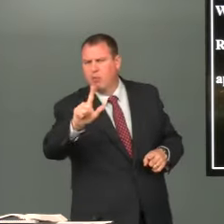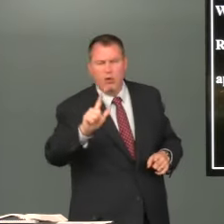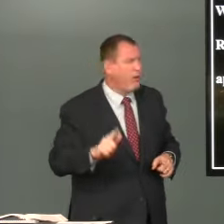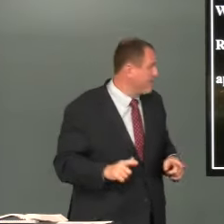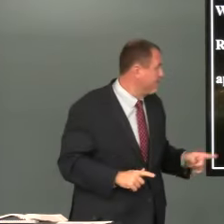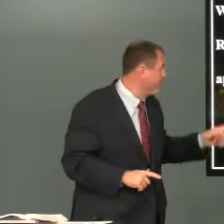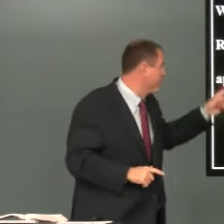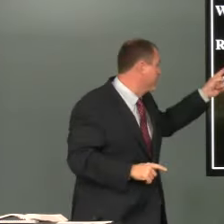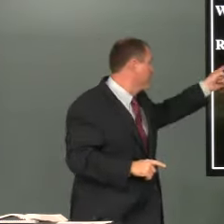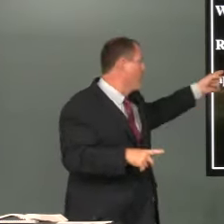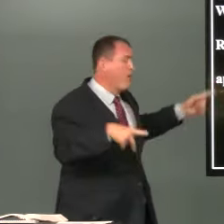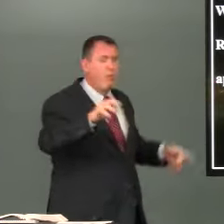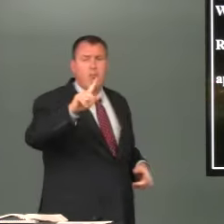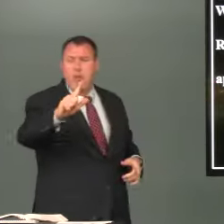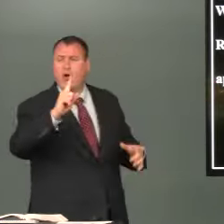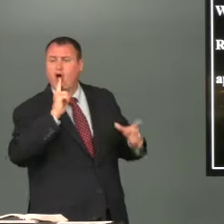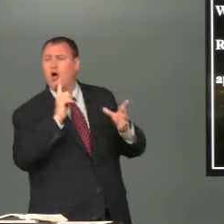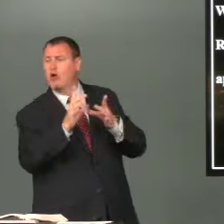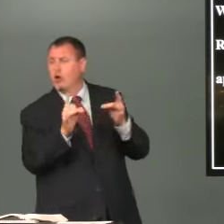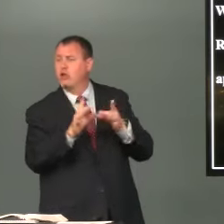and we know that it comes from paul